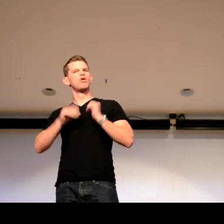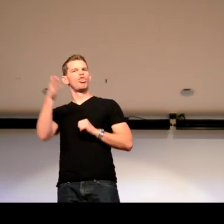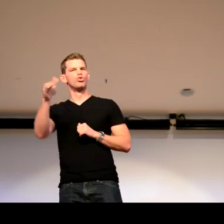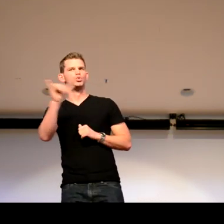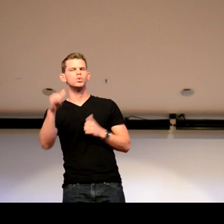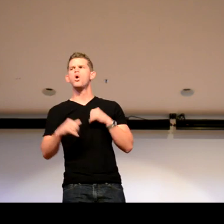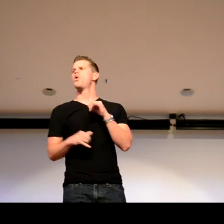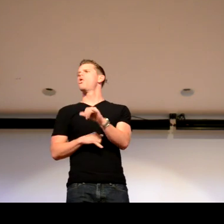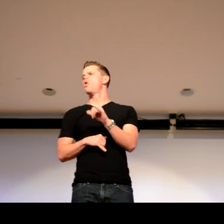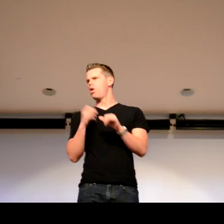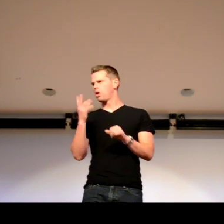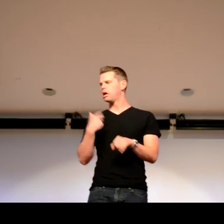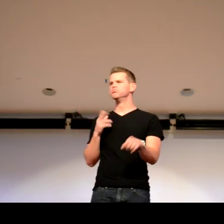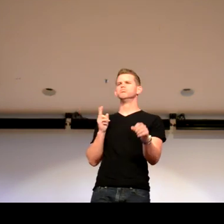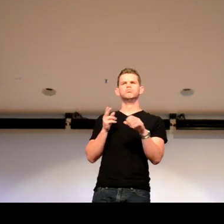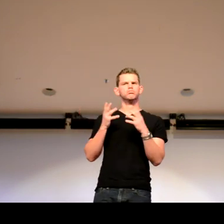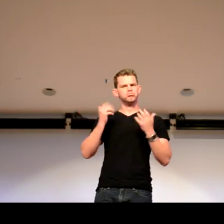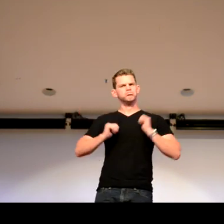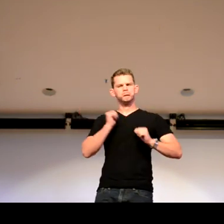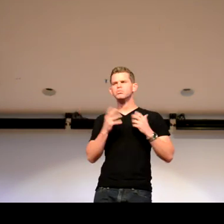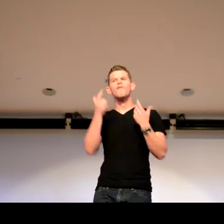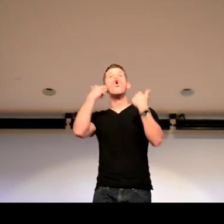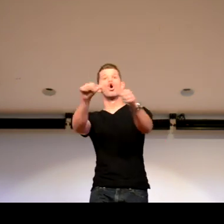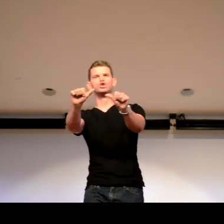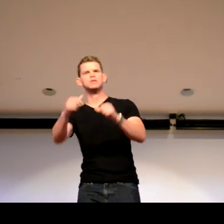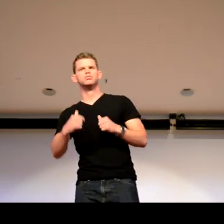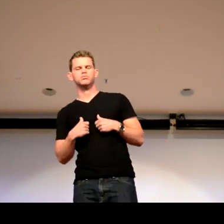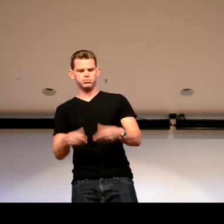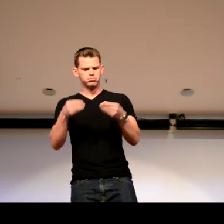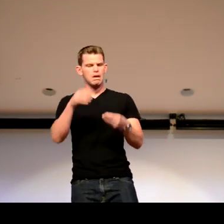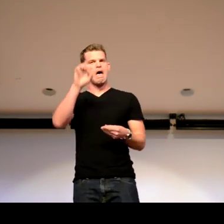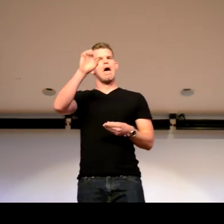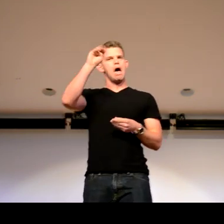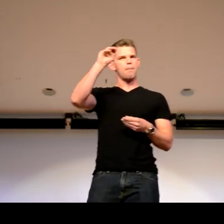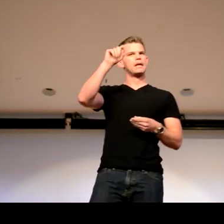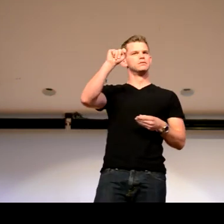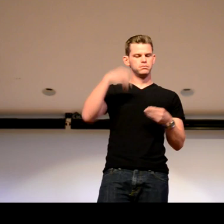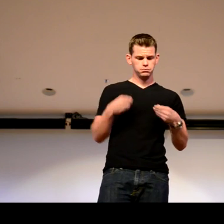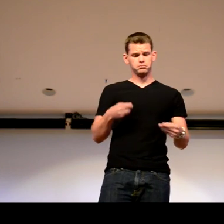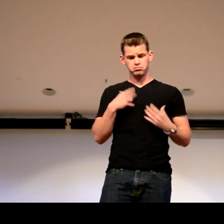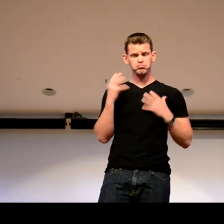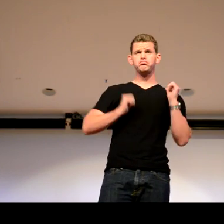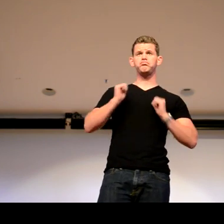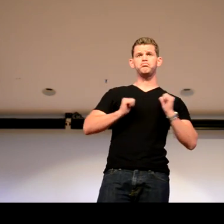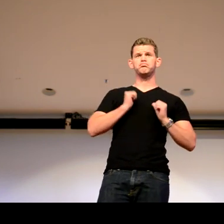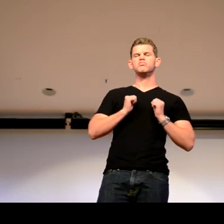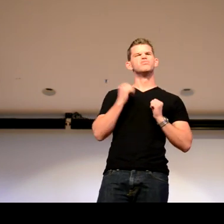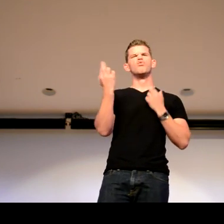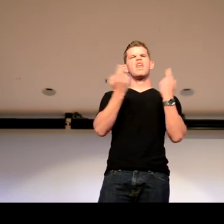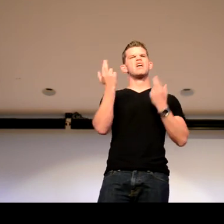there's some deaf actors and actresses there. And I, you know, and I did an audition for Emmett. I looked at the script and